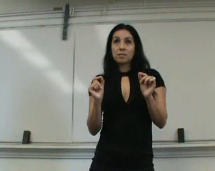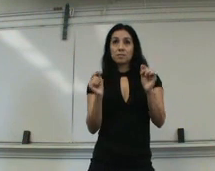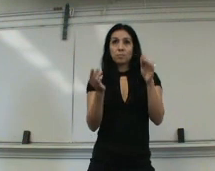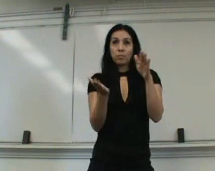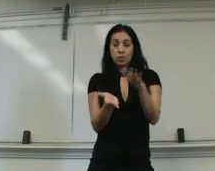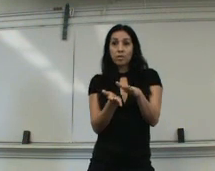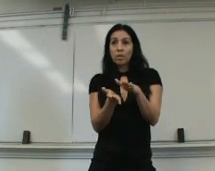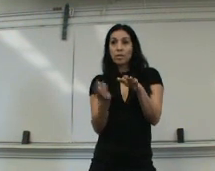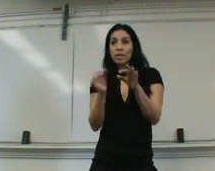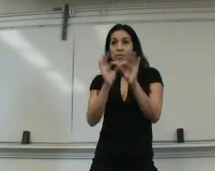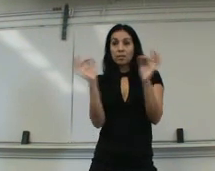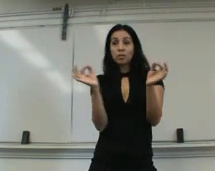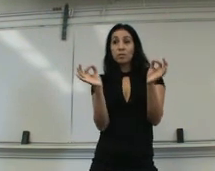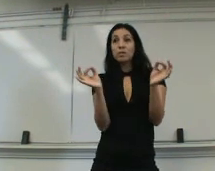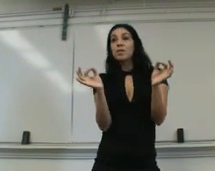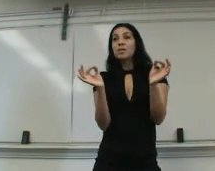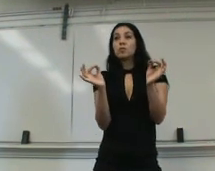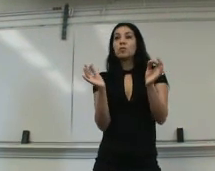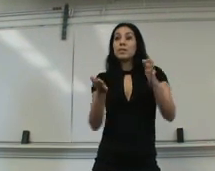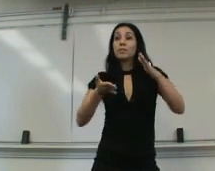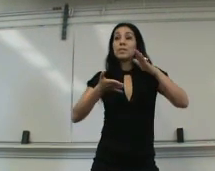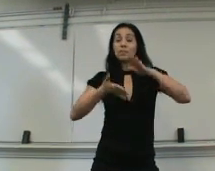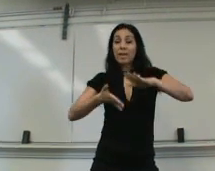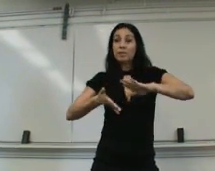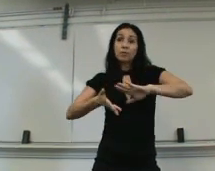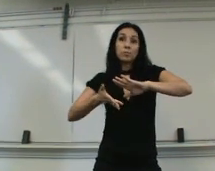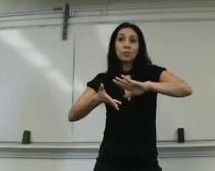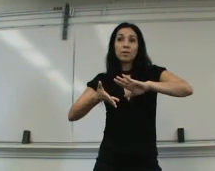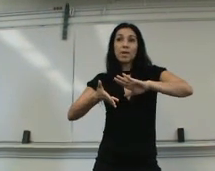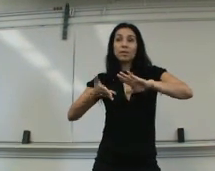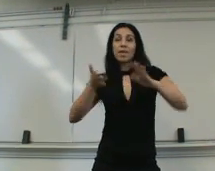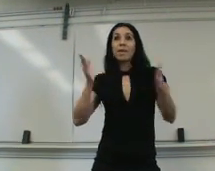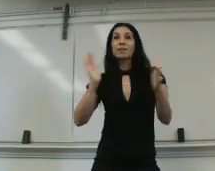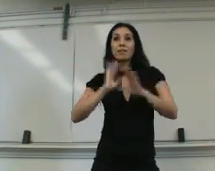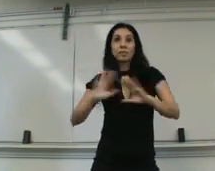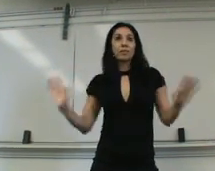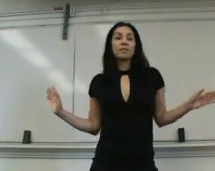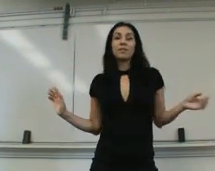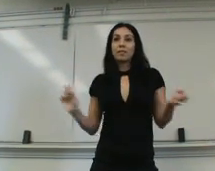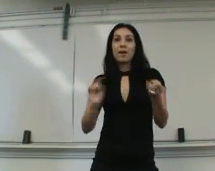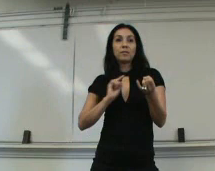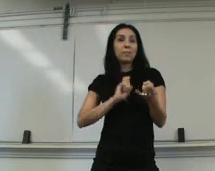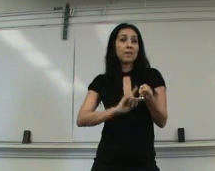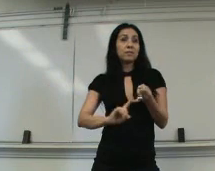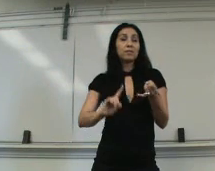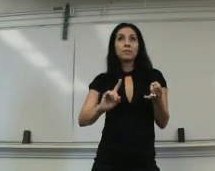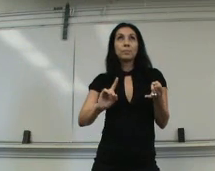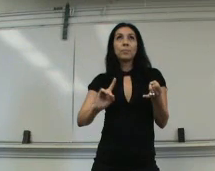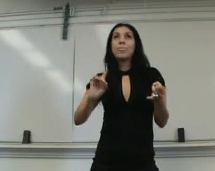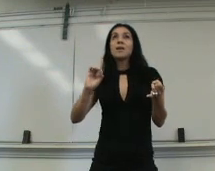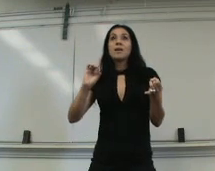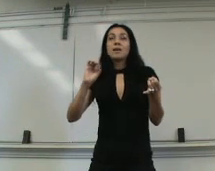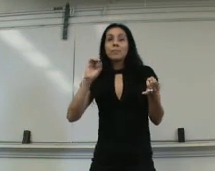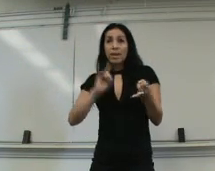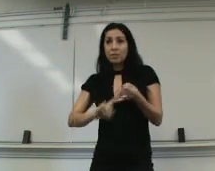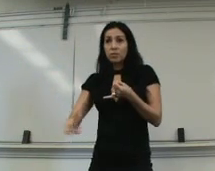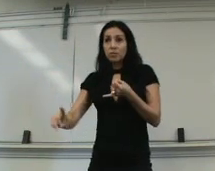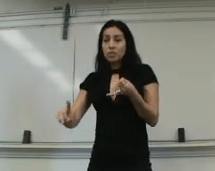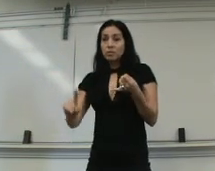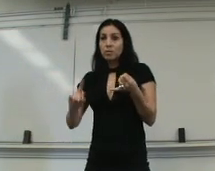book, like, single. So, he gave me the manager book and he had everything. Like, he had the manager's